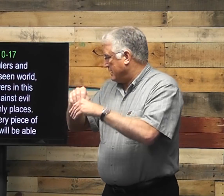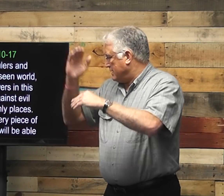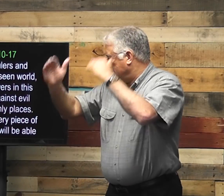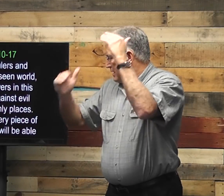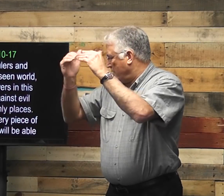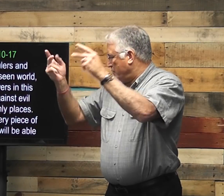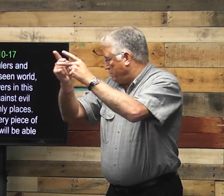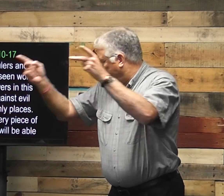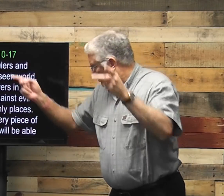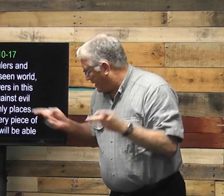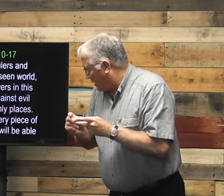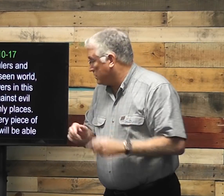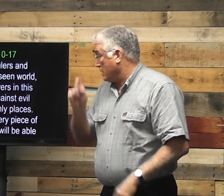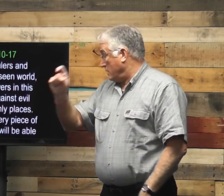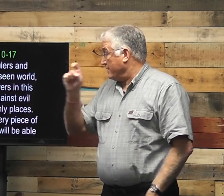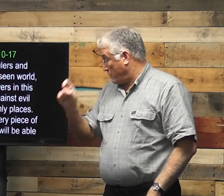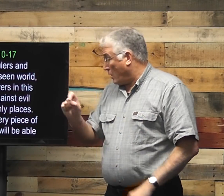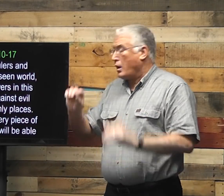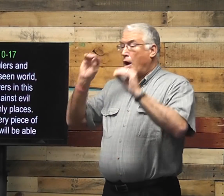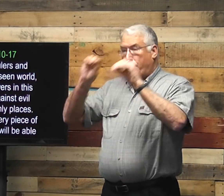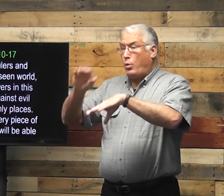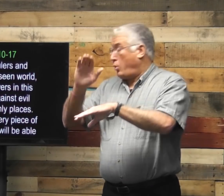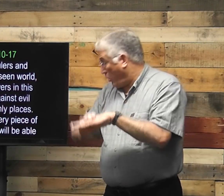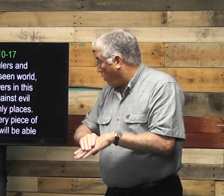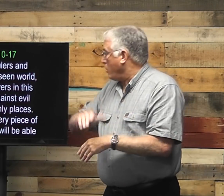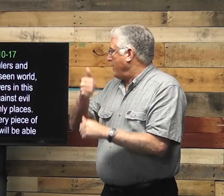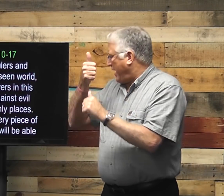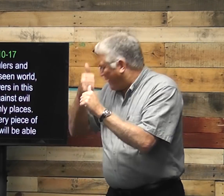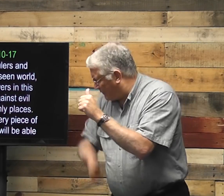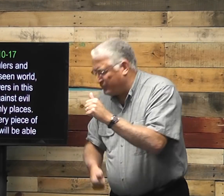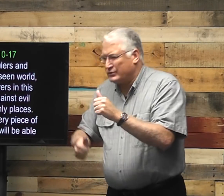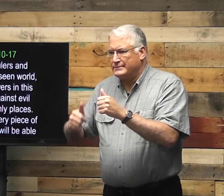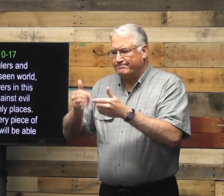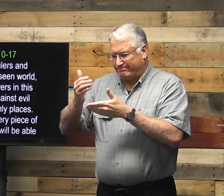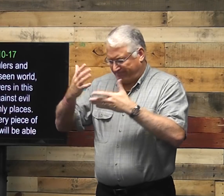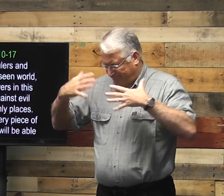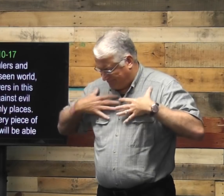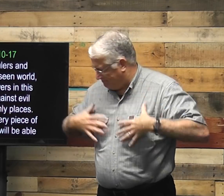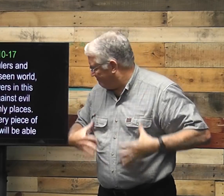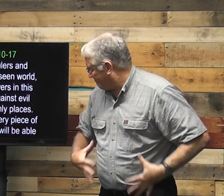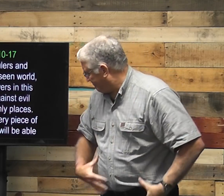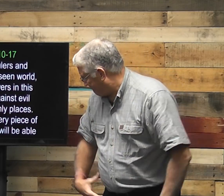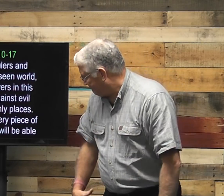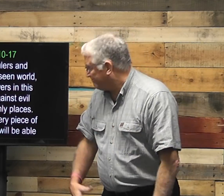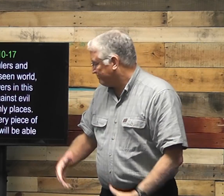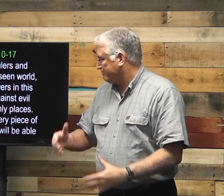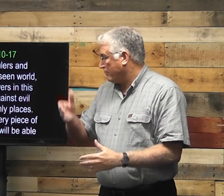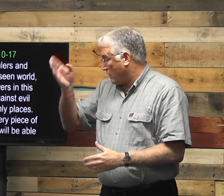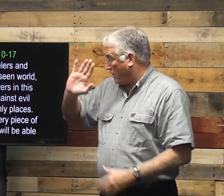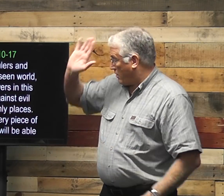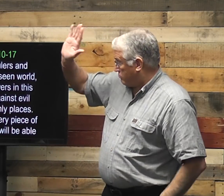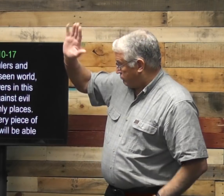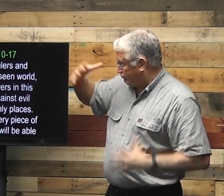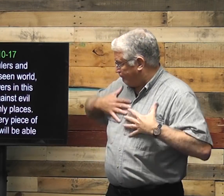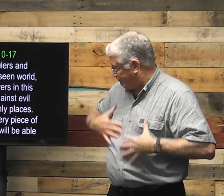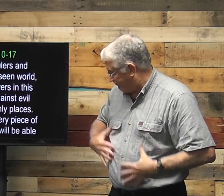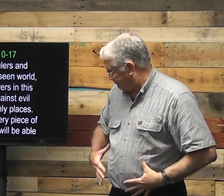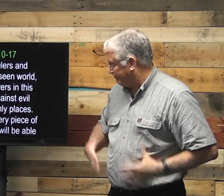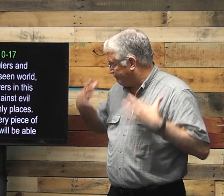in the heavenly places. Therefore, put on every piece of God's armor so that